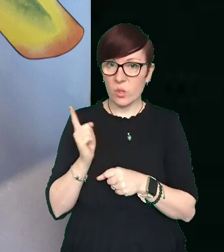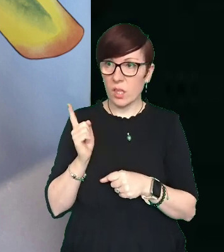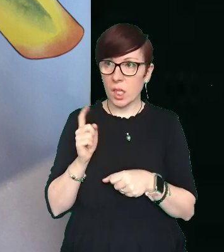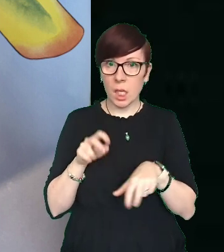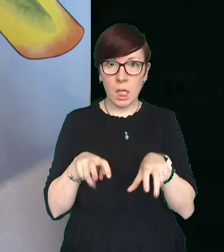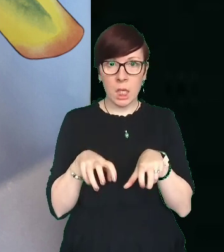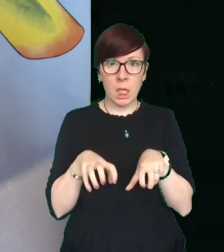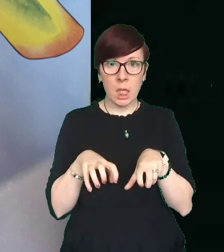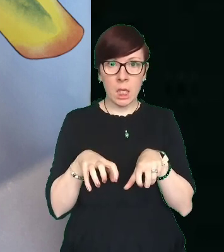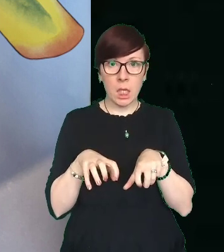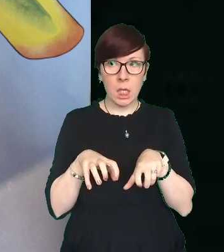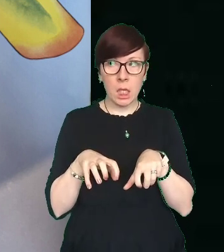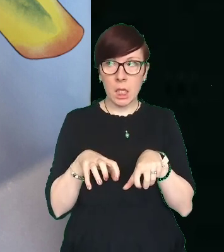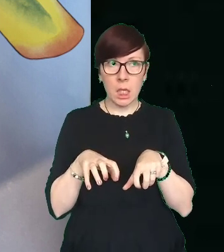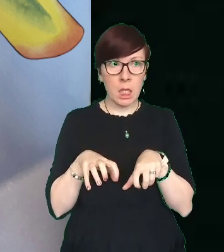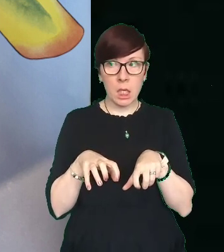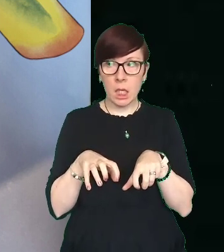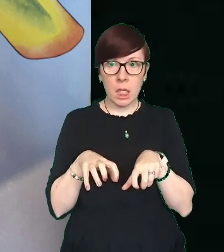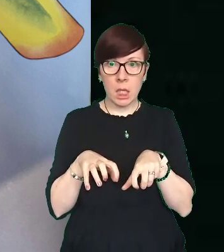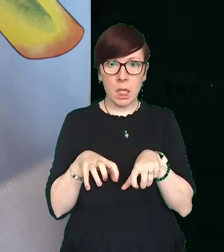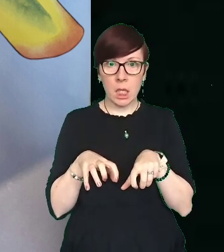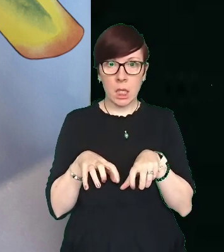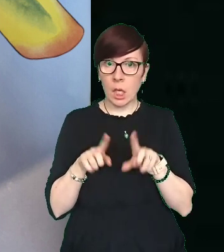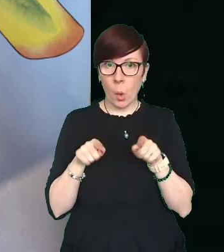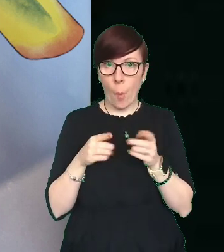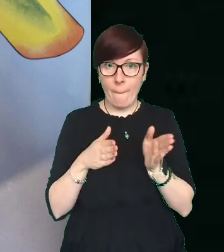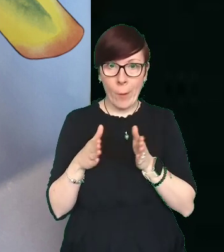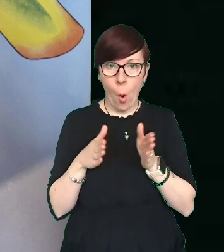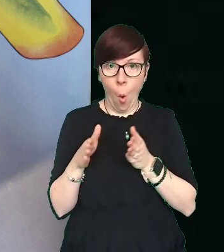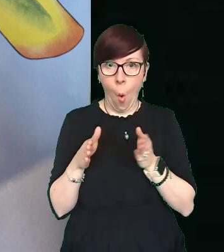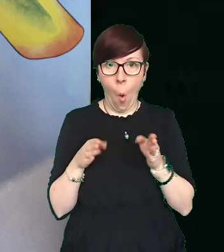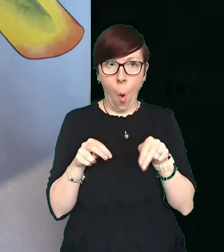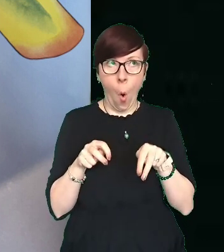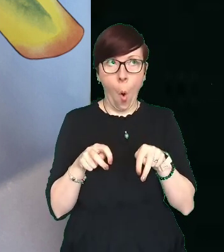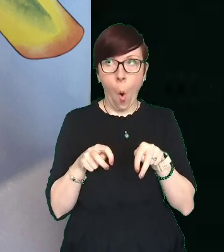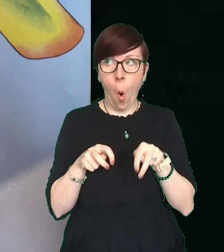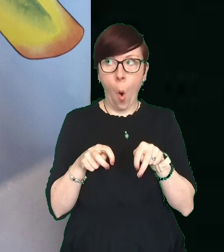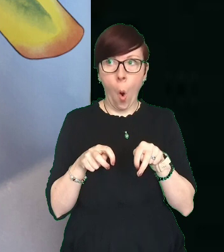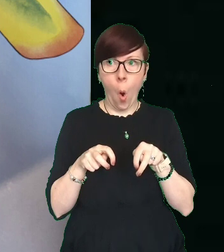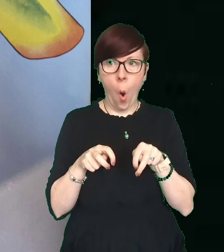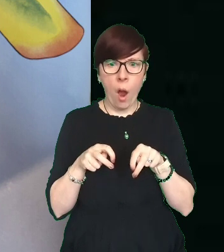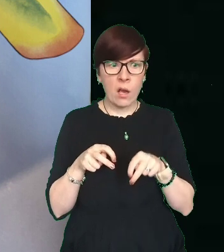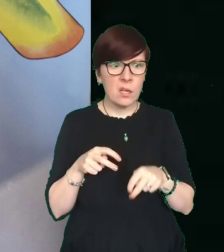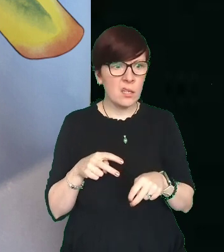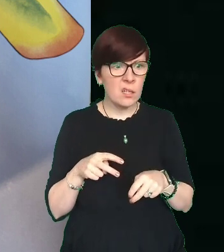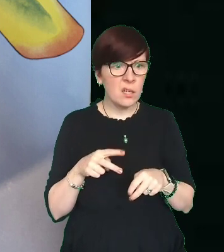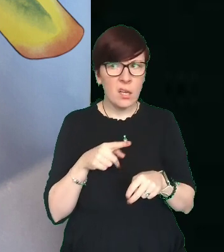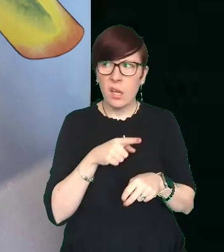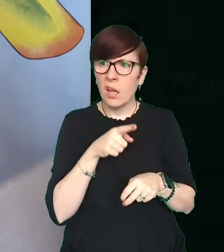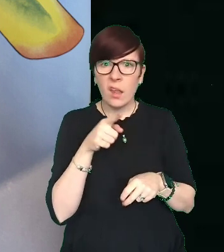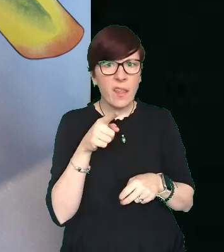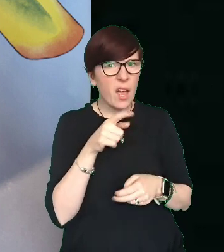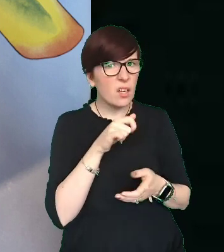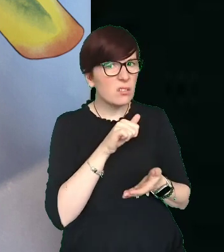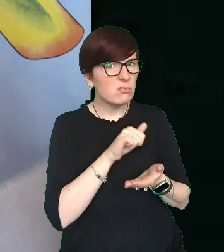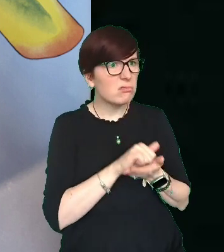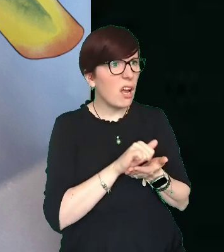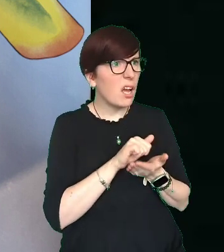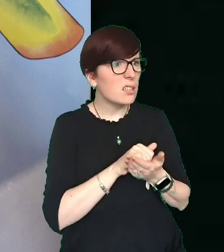Gerald simply froze up. He was rooted to the spot. He They're right, he